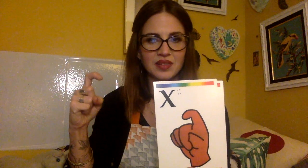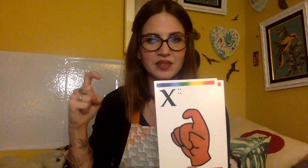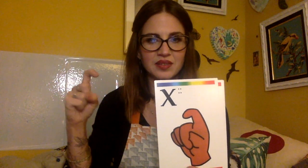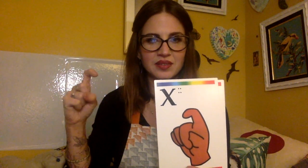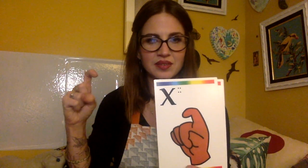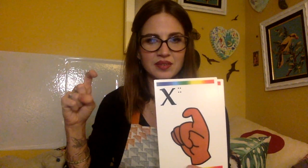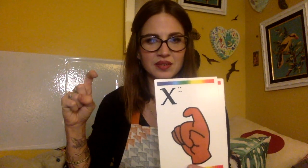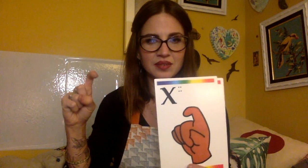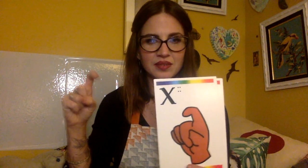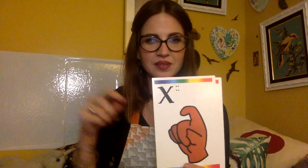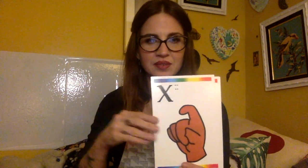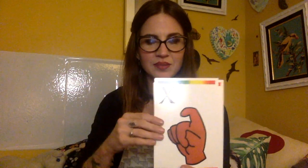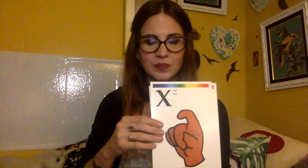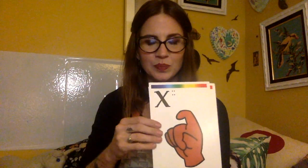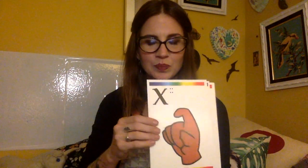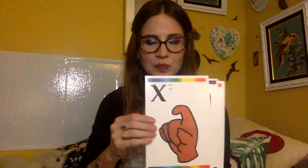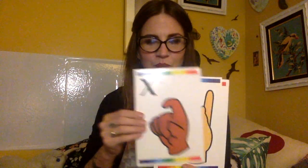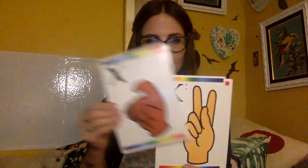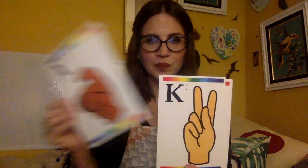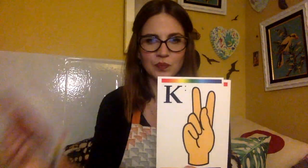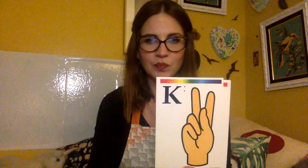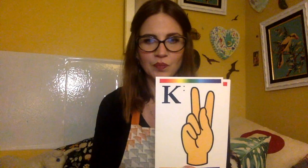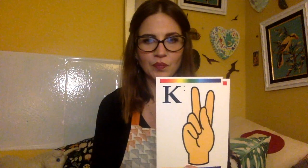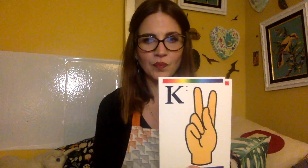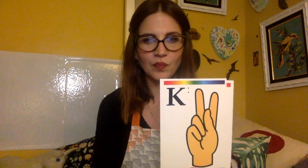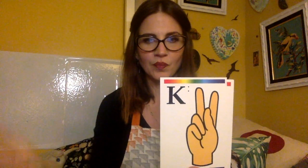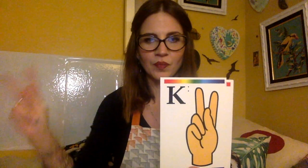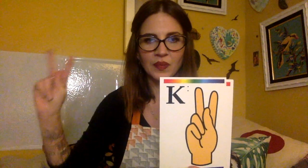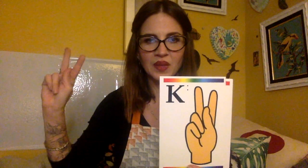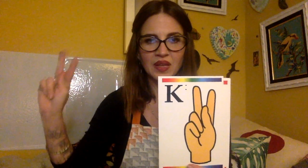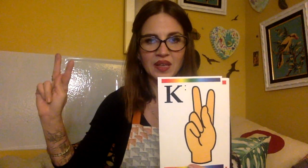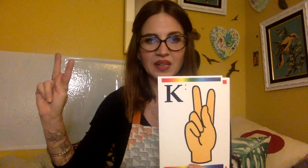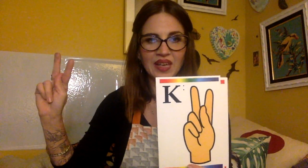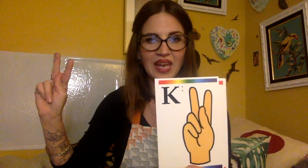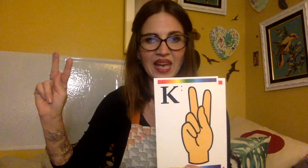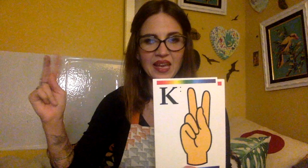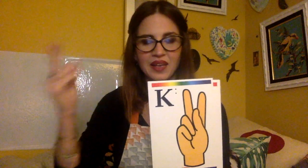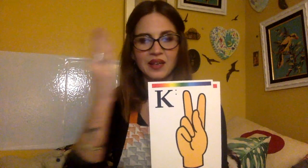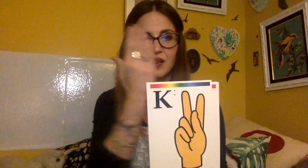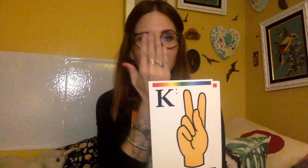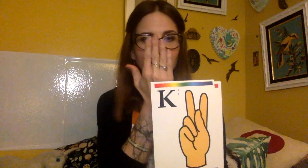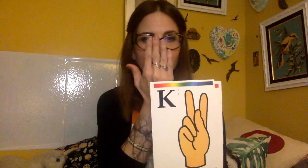X, X, K, K, K.